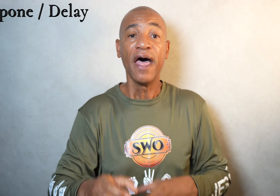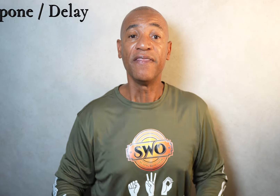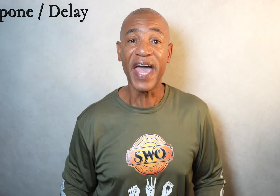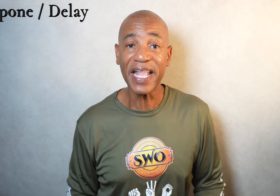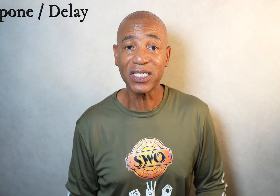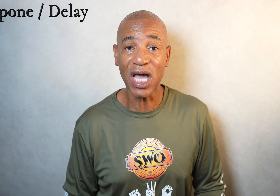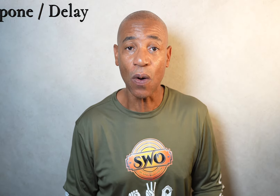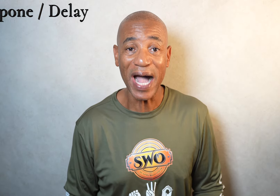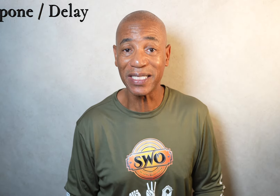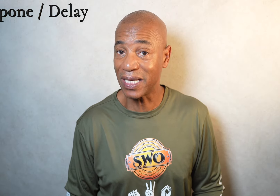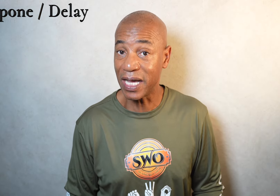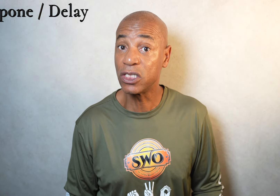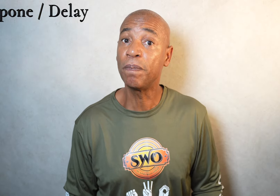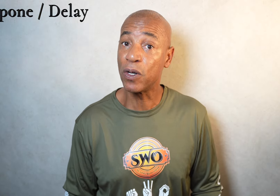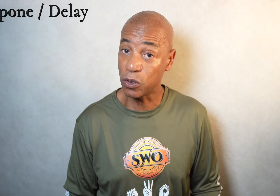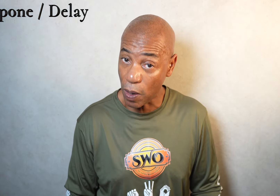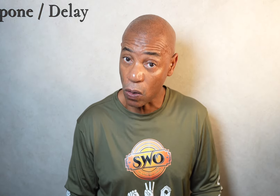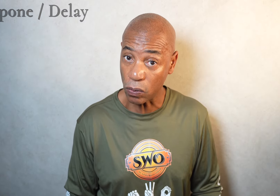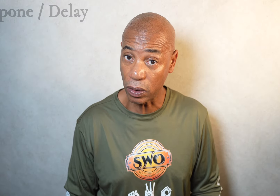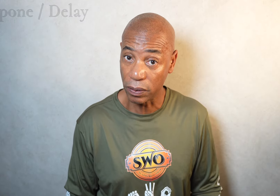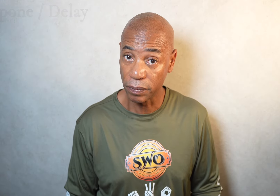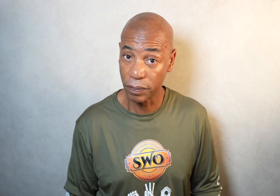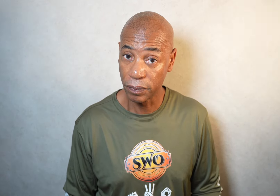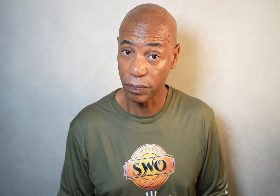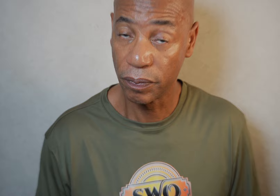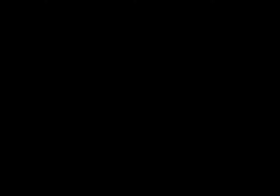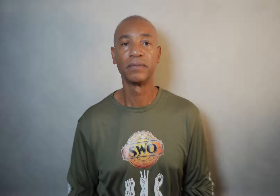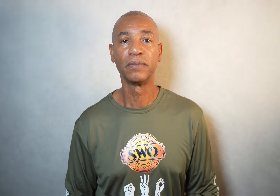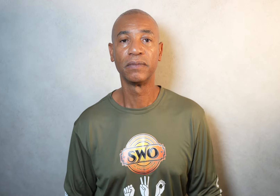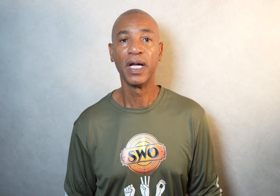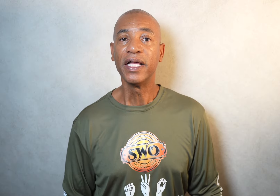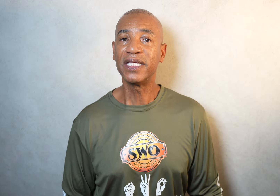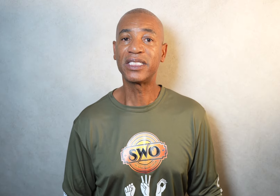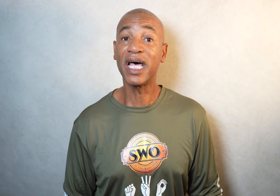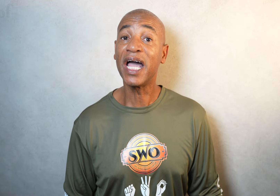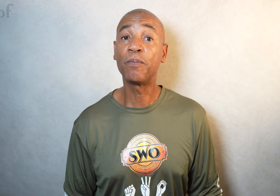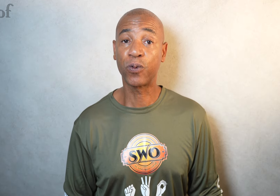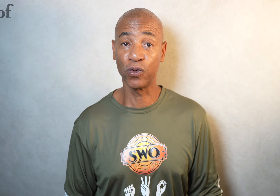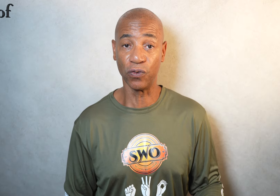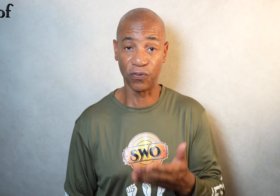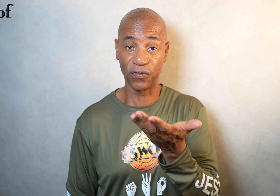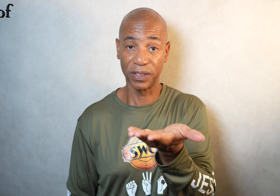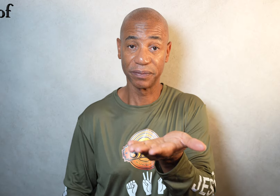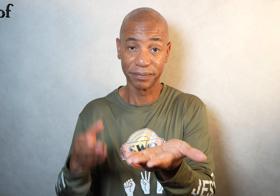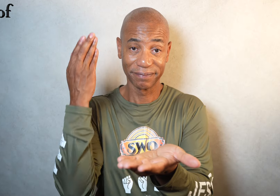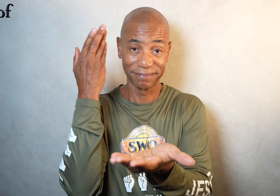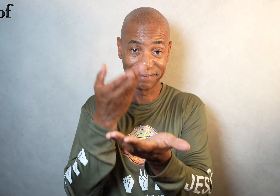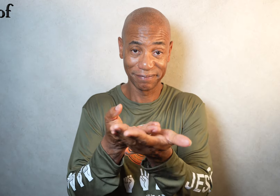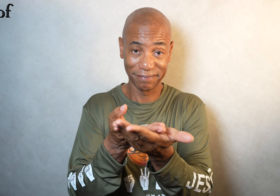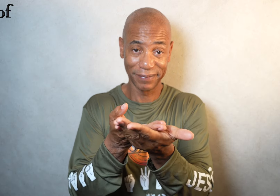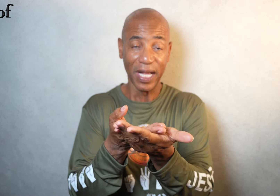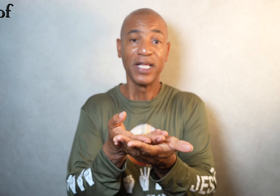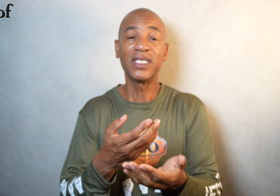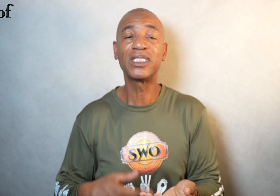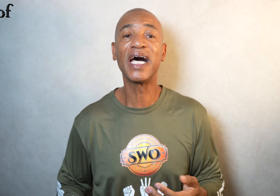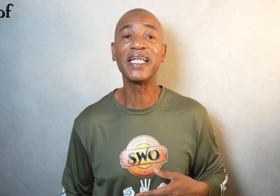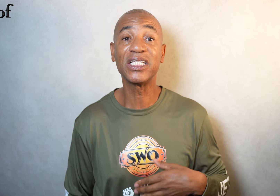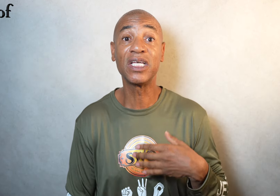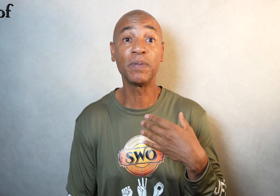That is how I sign to postpone. The sign proof. The sign is simply